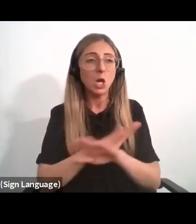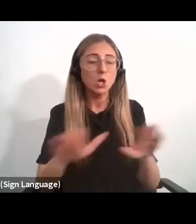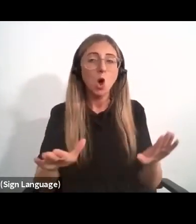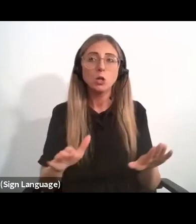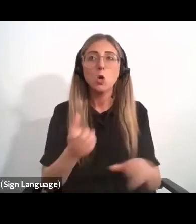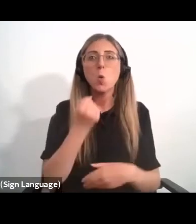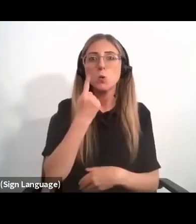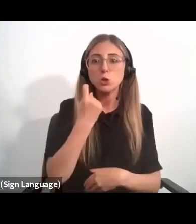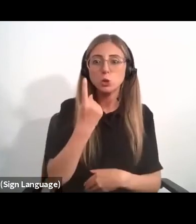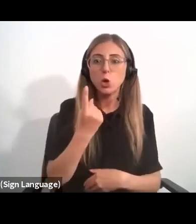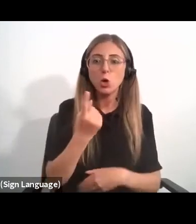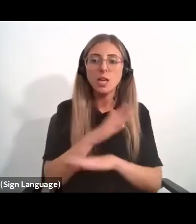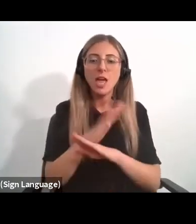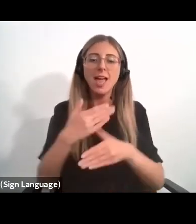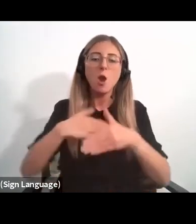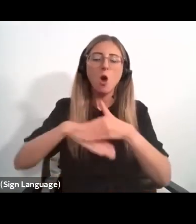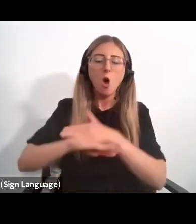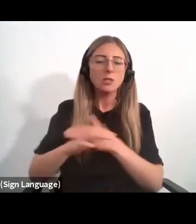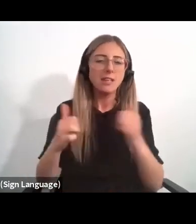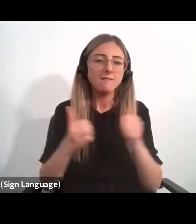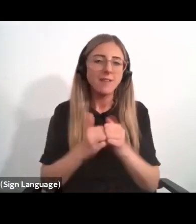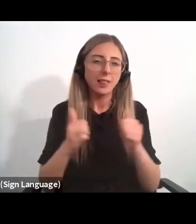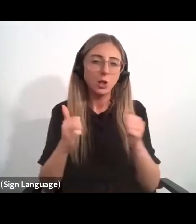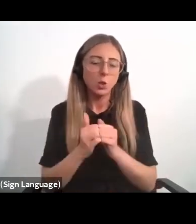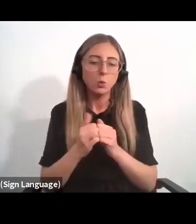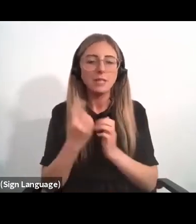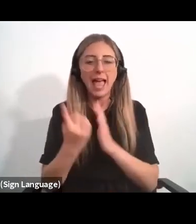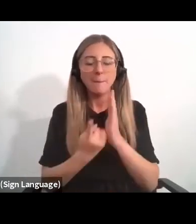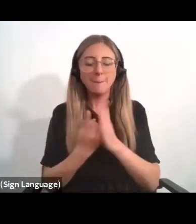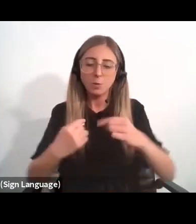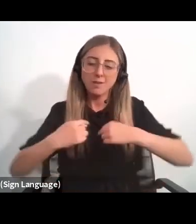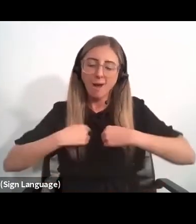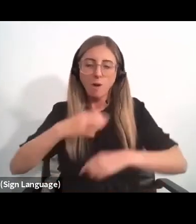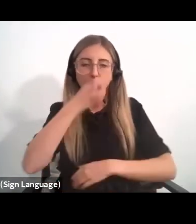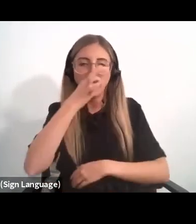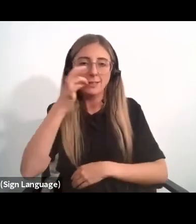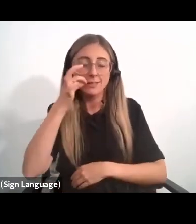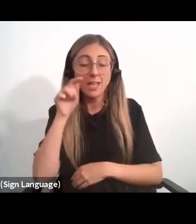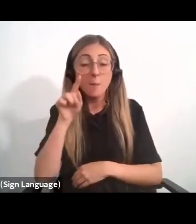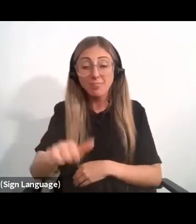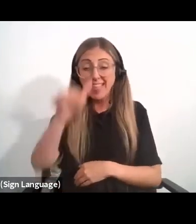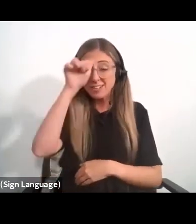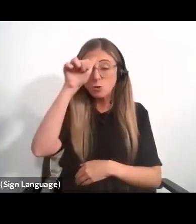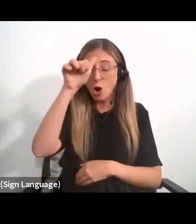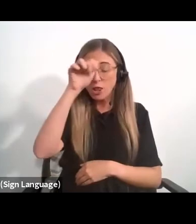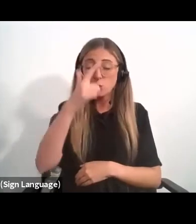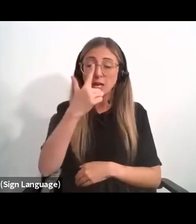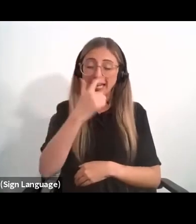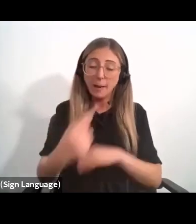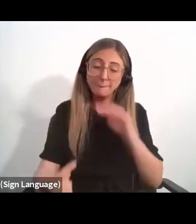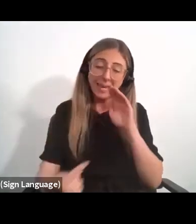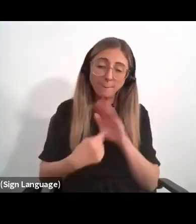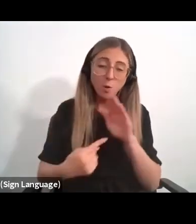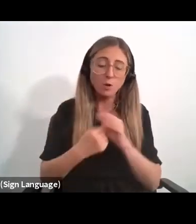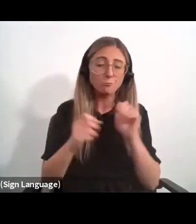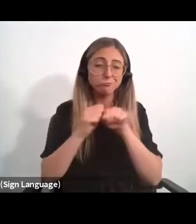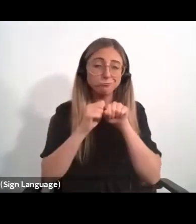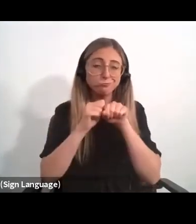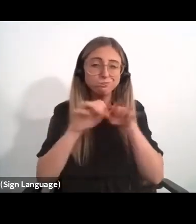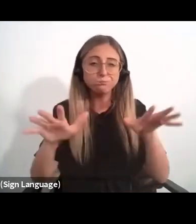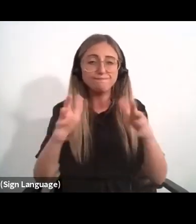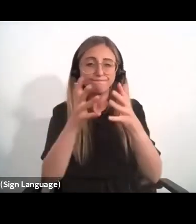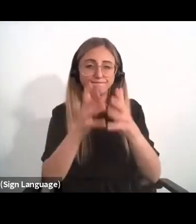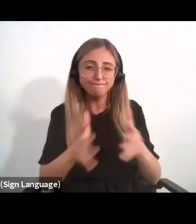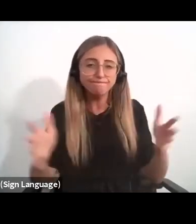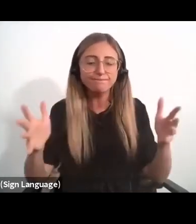undervalued indigenous knowledge about our flora and fauna, yet that knowledge can be a major catalyst for endogenous